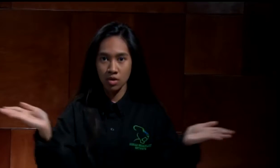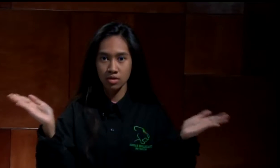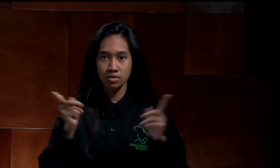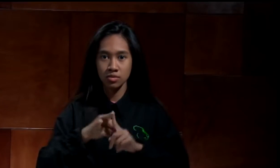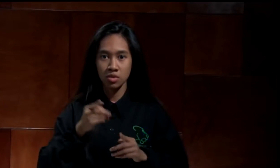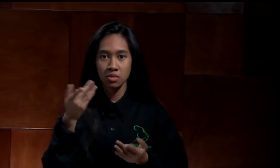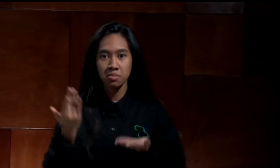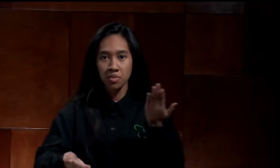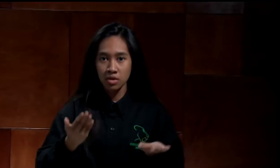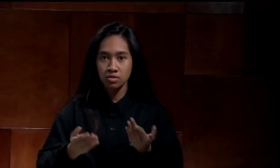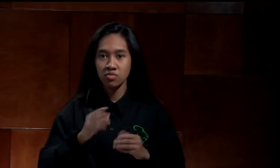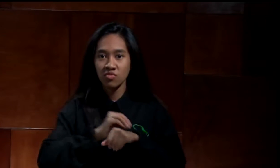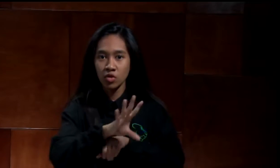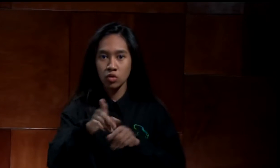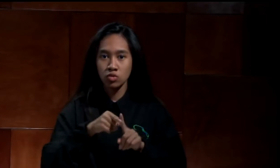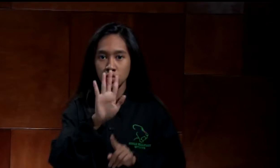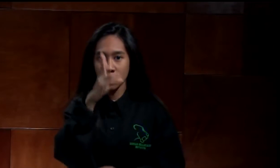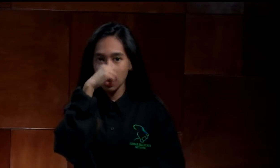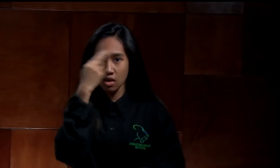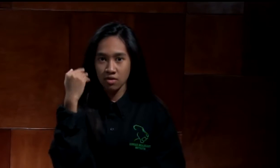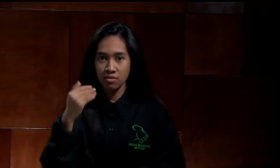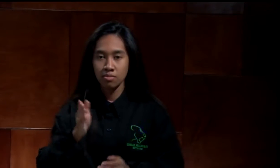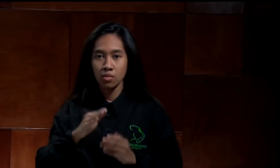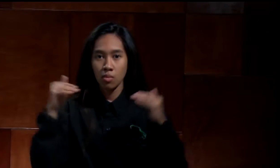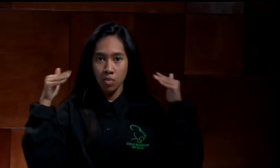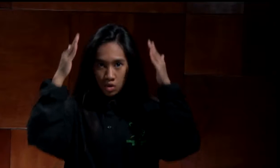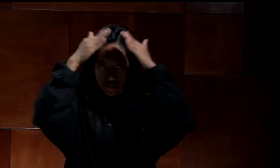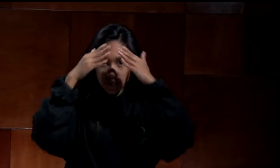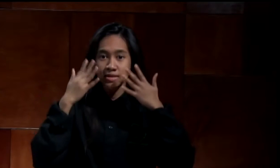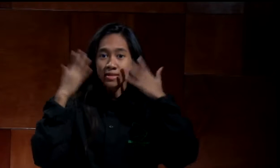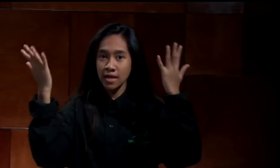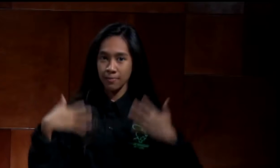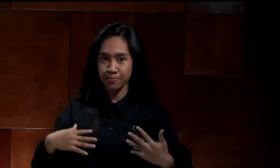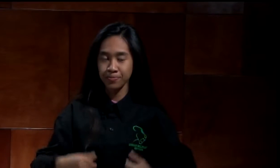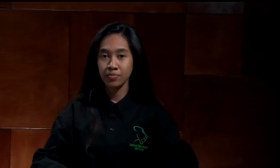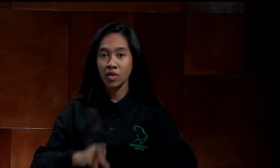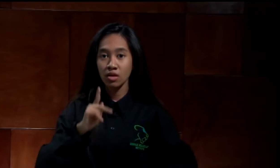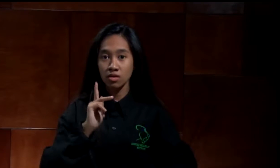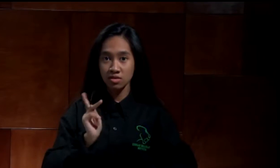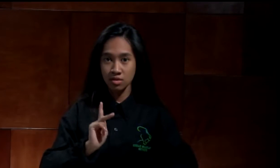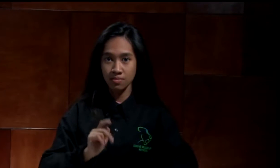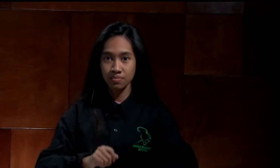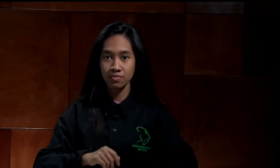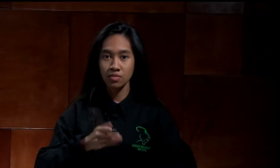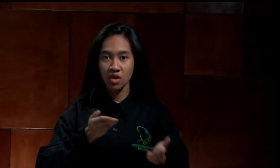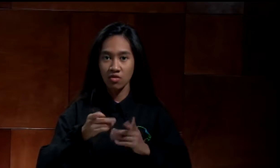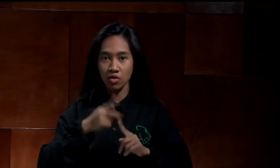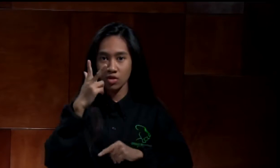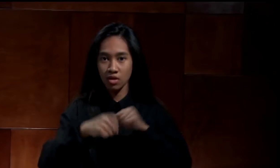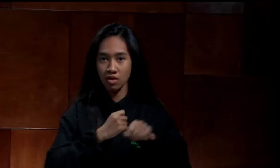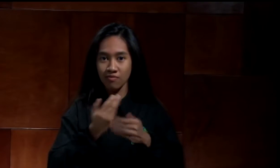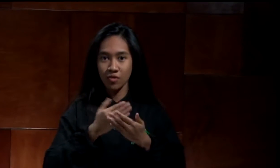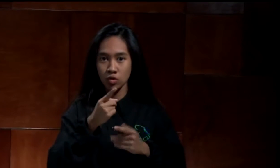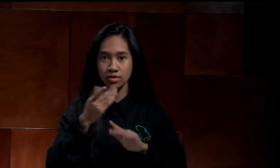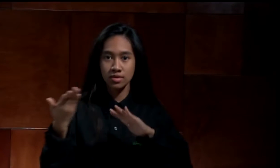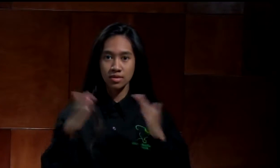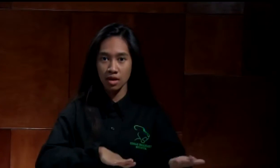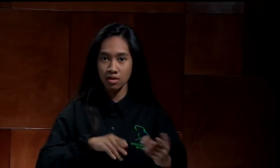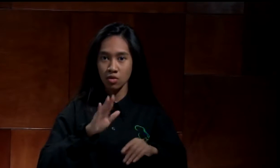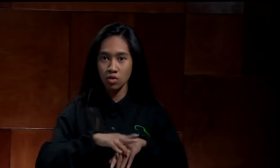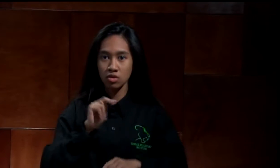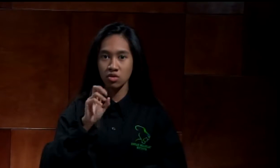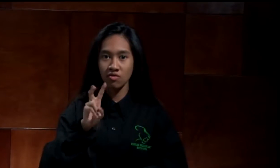concern that he might be overly influenced by his Catholic faith and the Pope. Sadly, Kennedy only served three years before he was